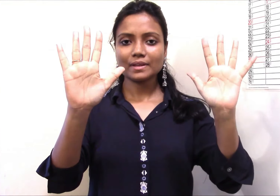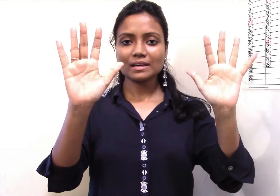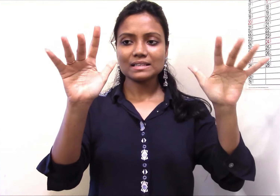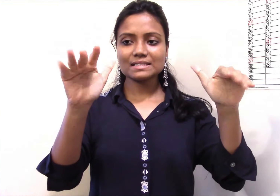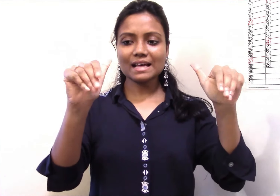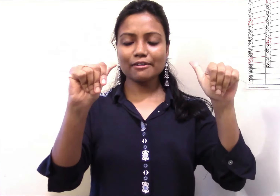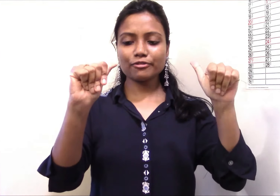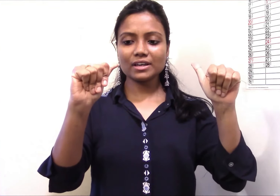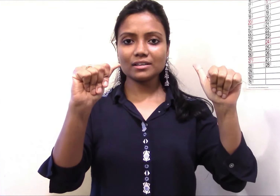Seven.